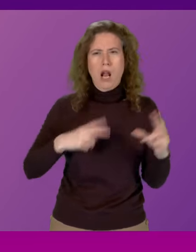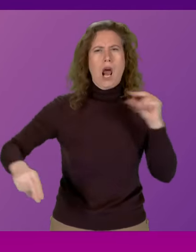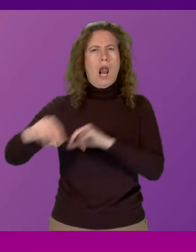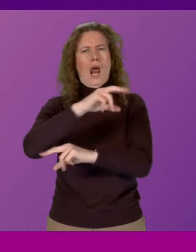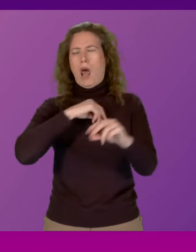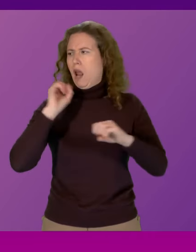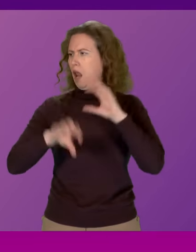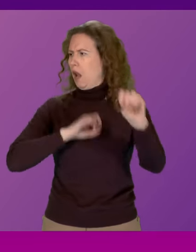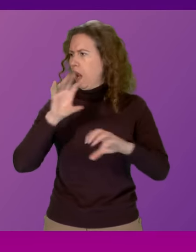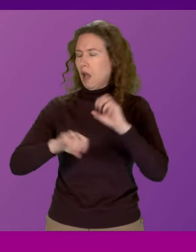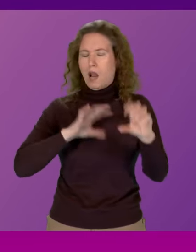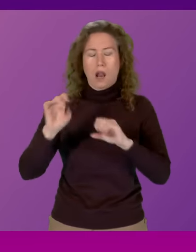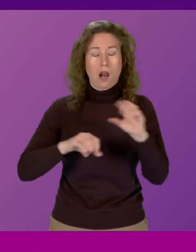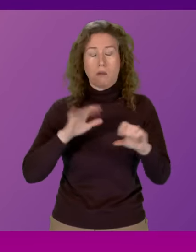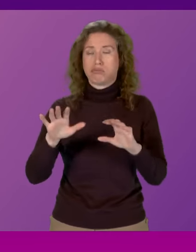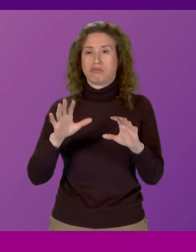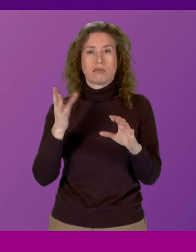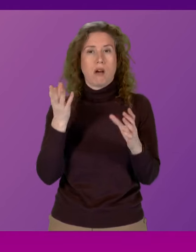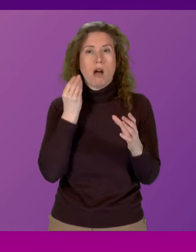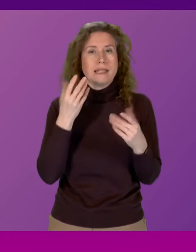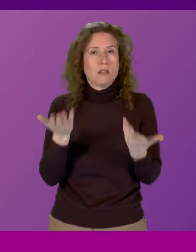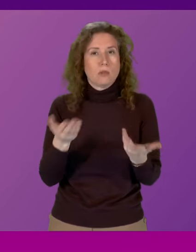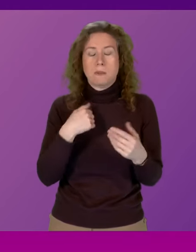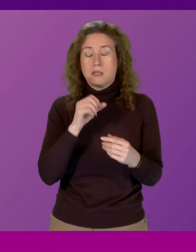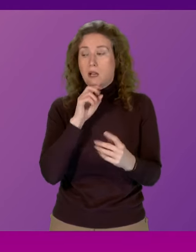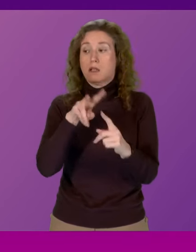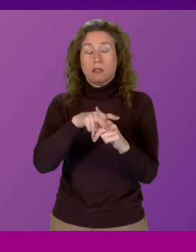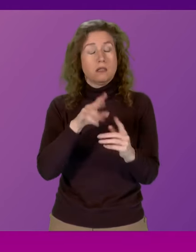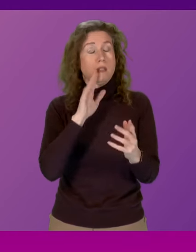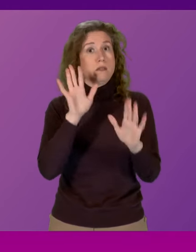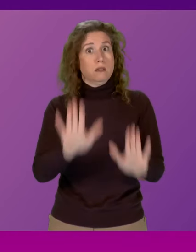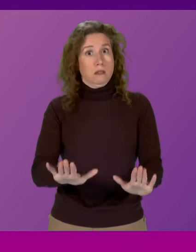Minister.